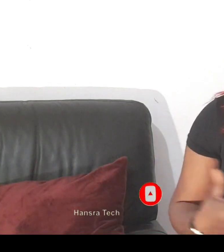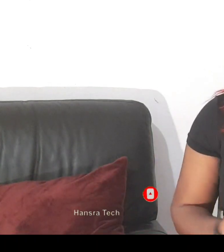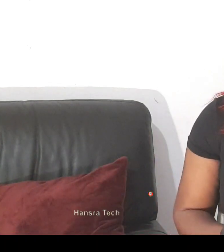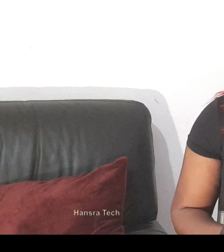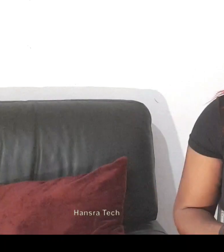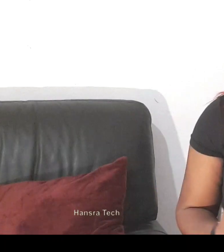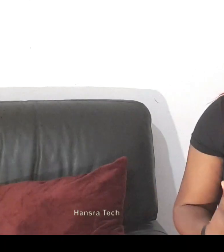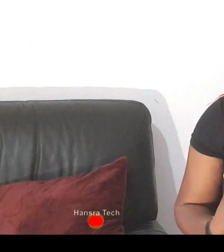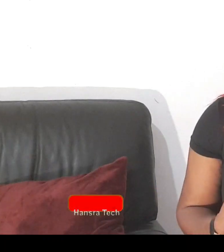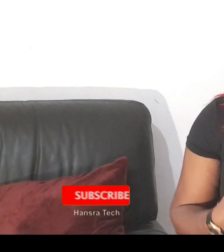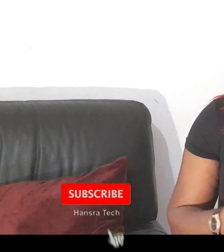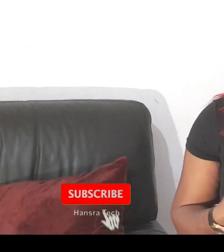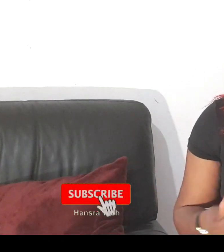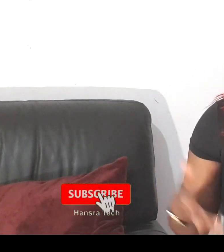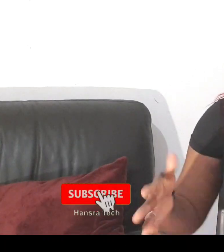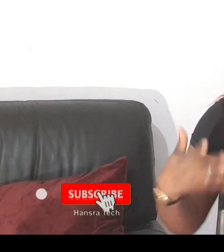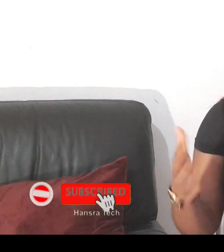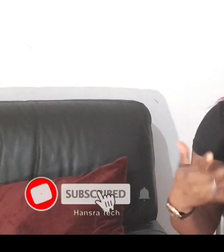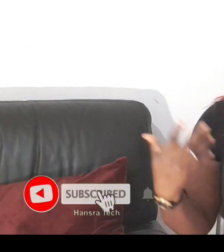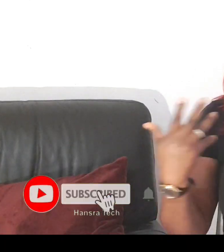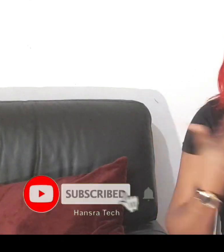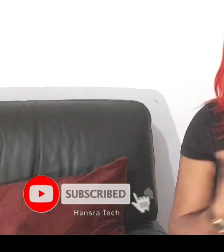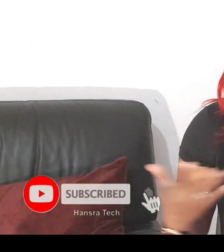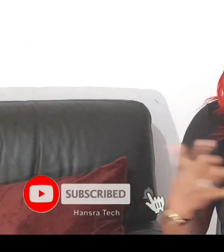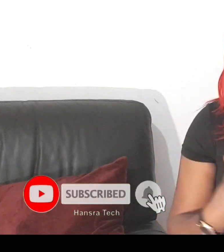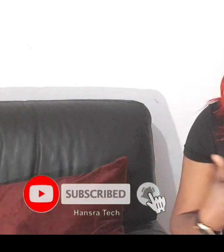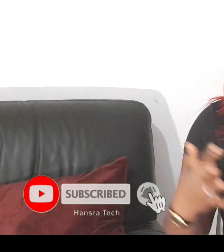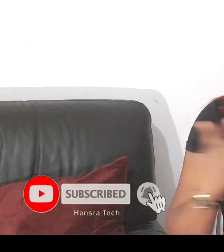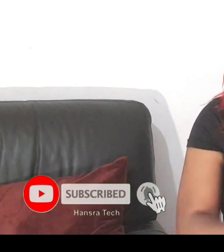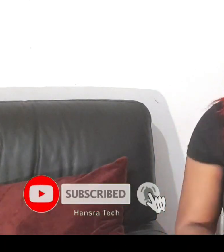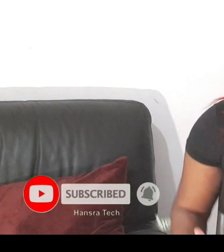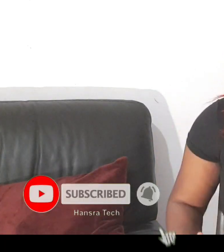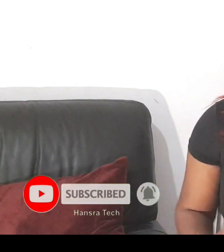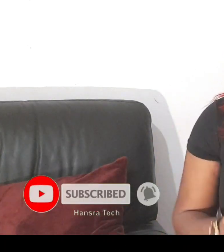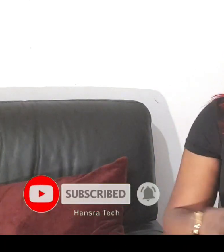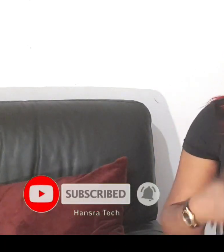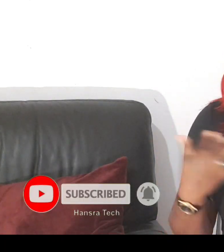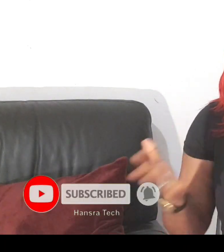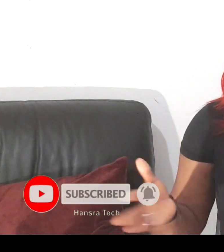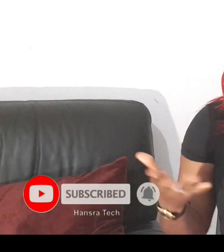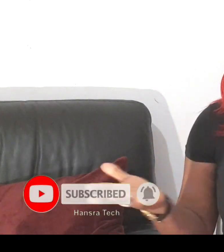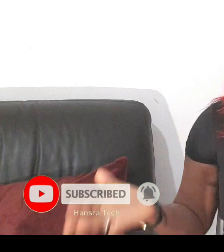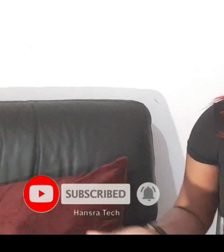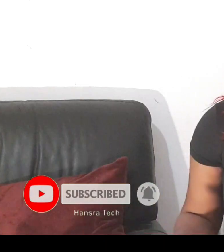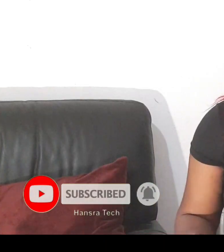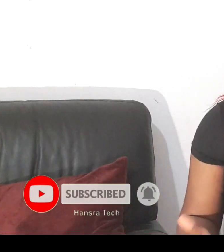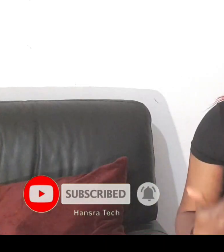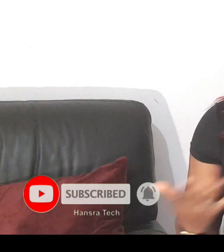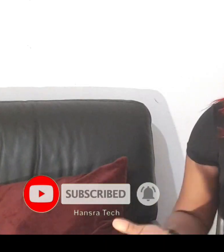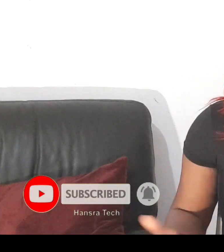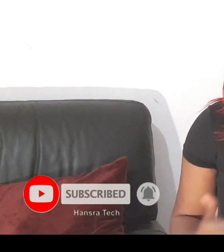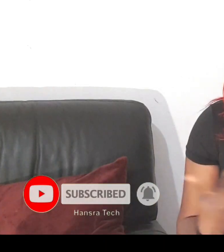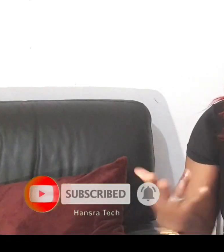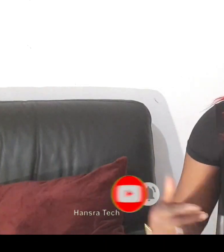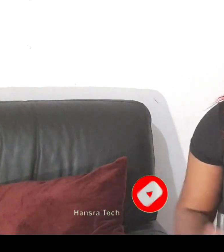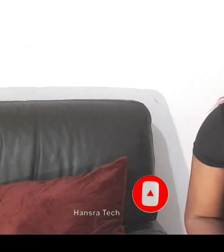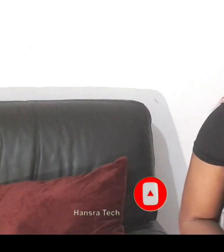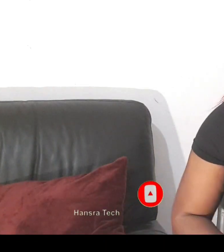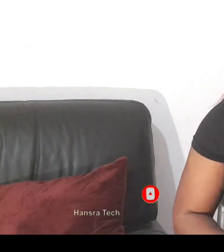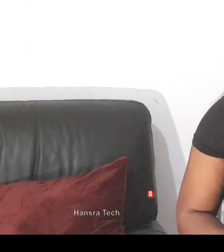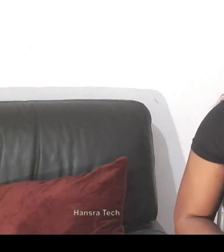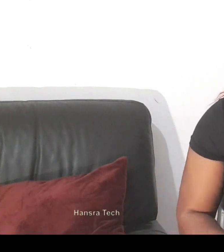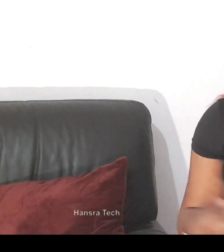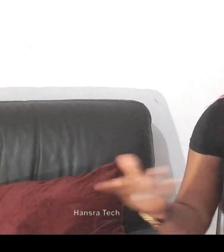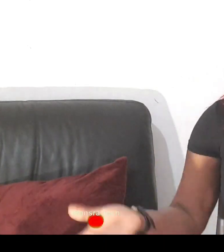there is one video i want us to watch guys and before we before we watch the video i really want to say something important about